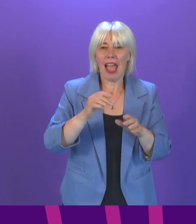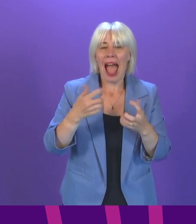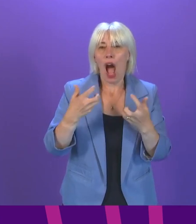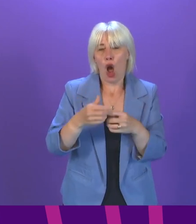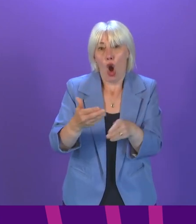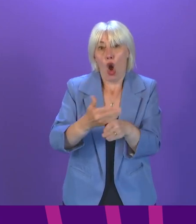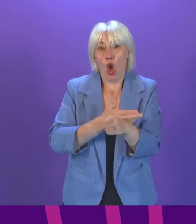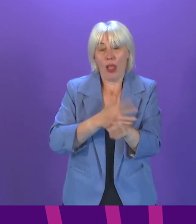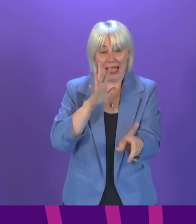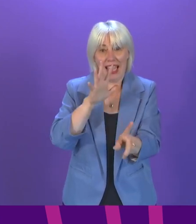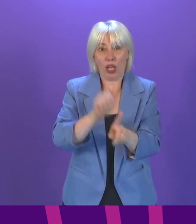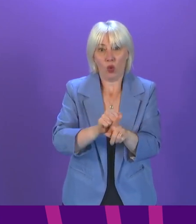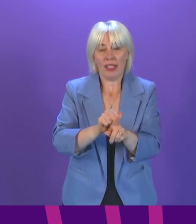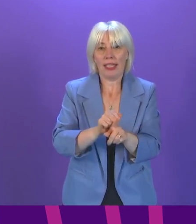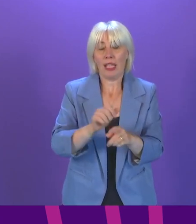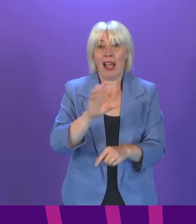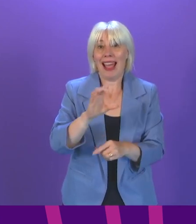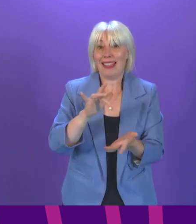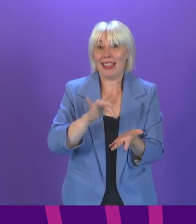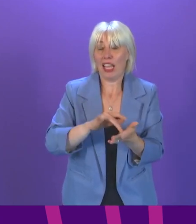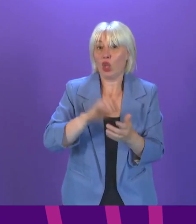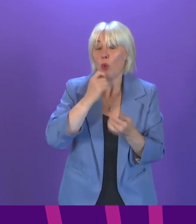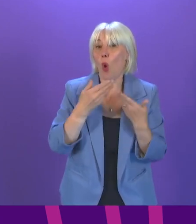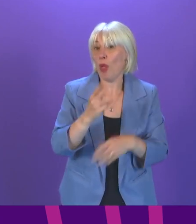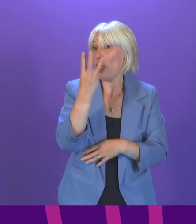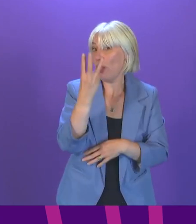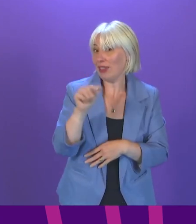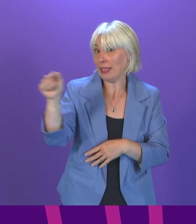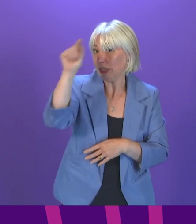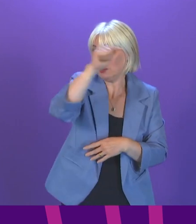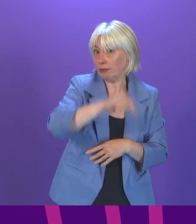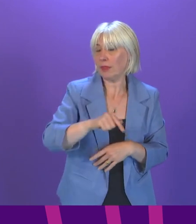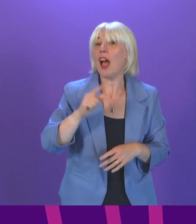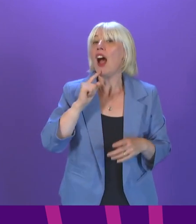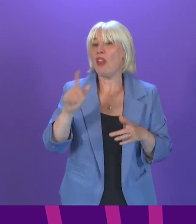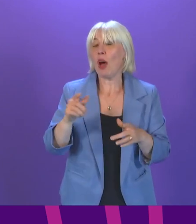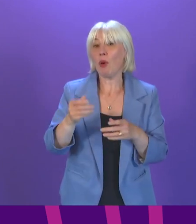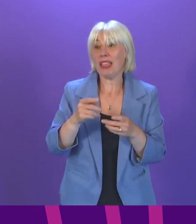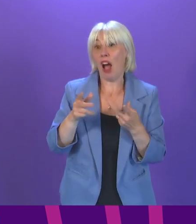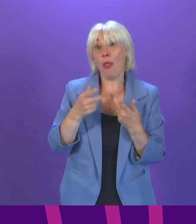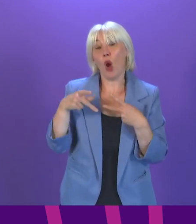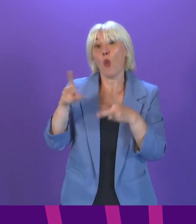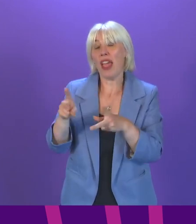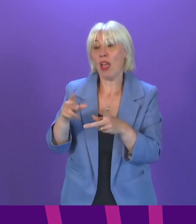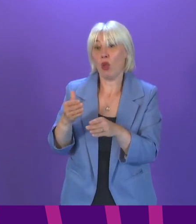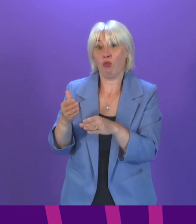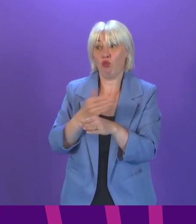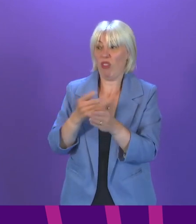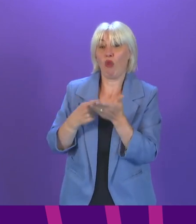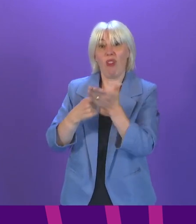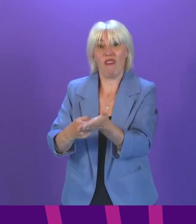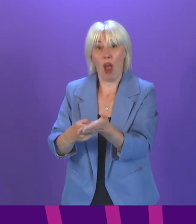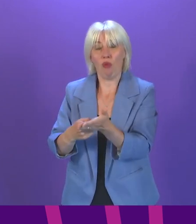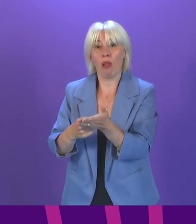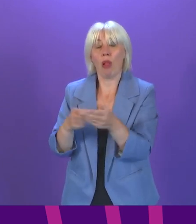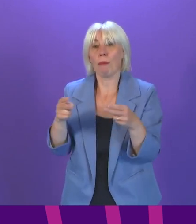diagnosis cancer centres, which are intended to be an alternative to the existing urgent referral pathway to identify perhaps the